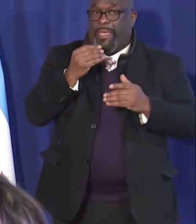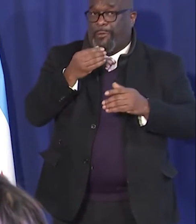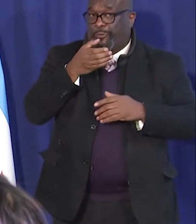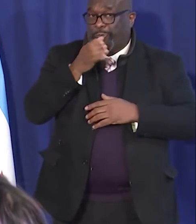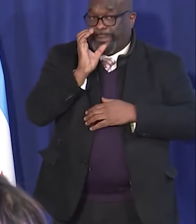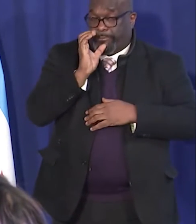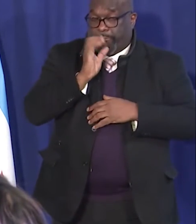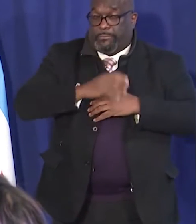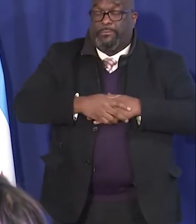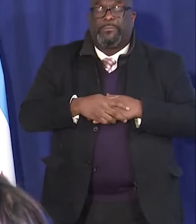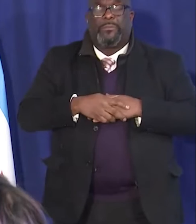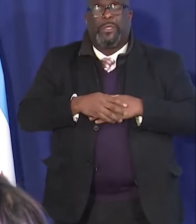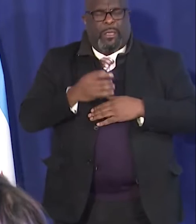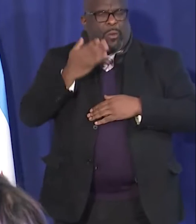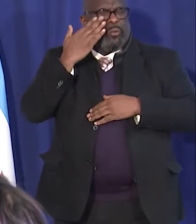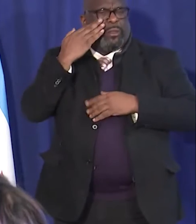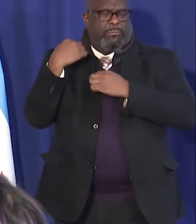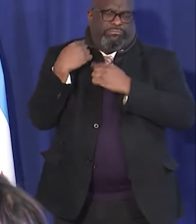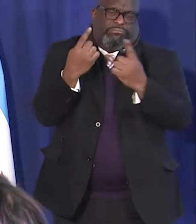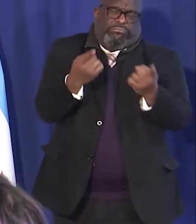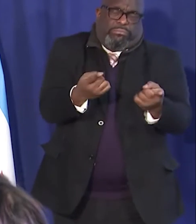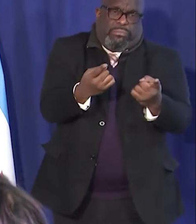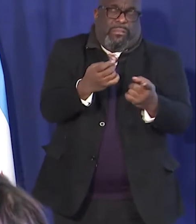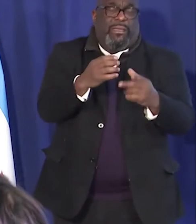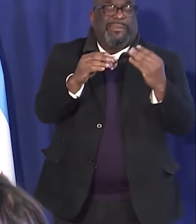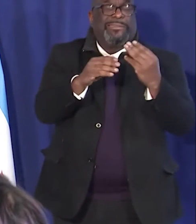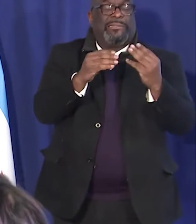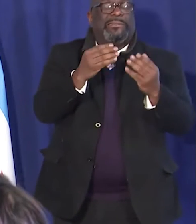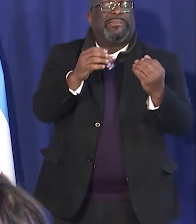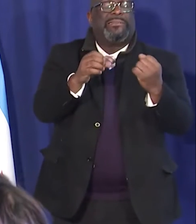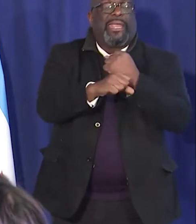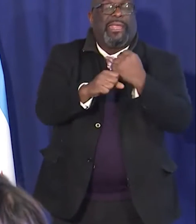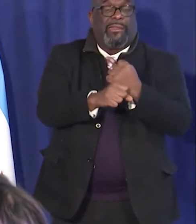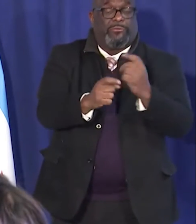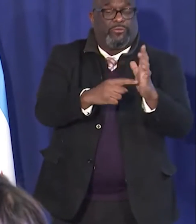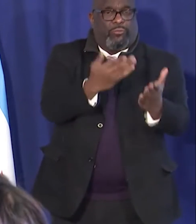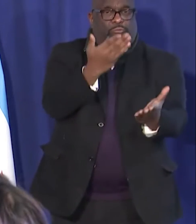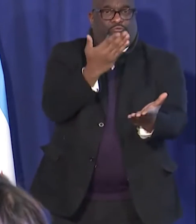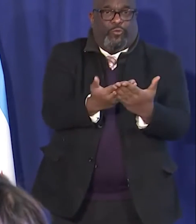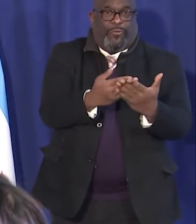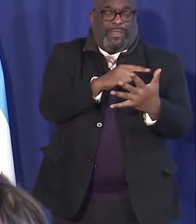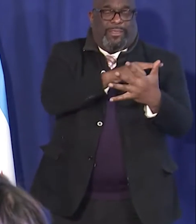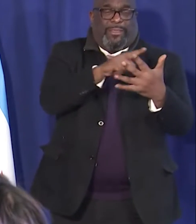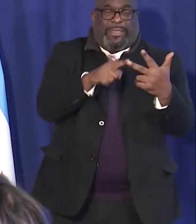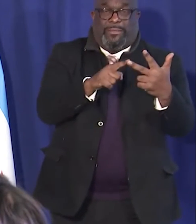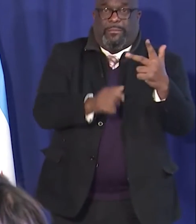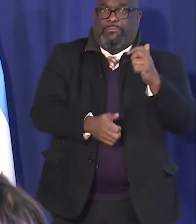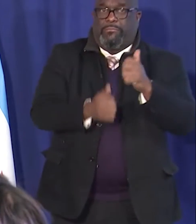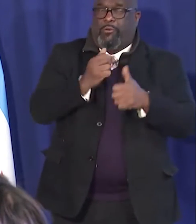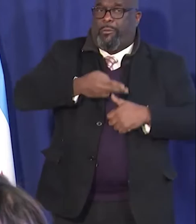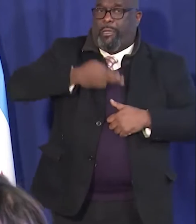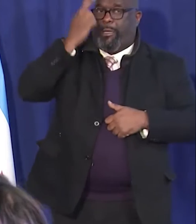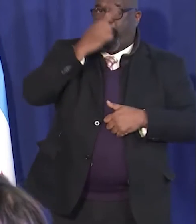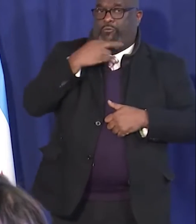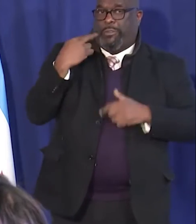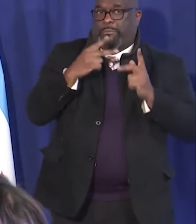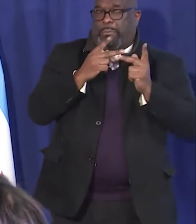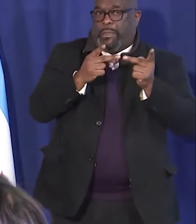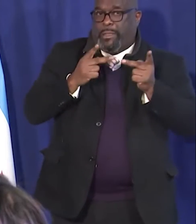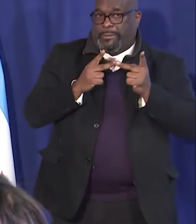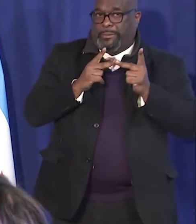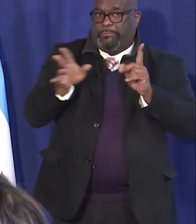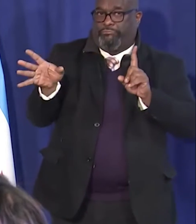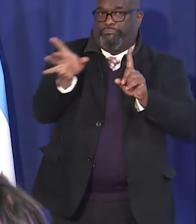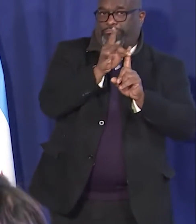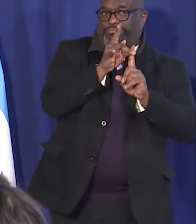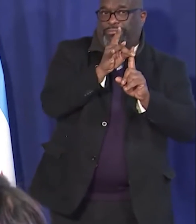We know historically and from the data, these are the places that are the most risky places for spread, which is